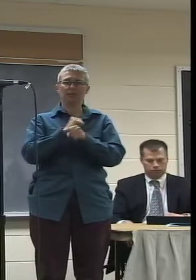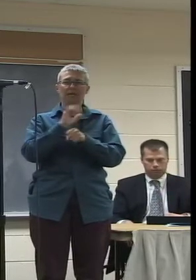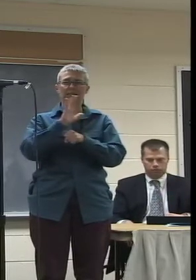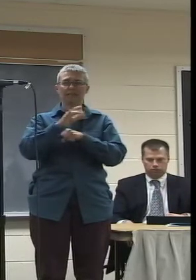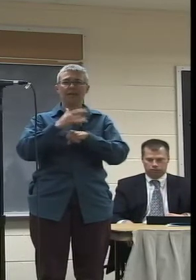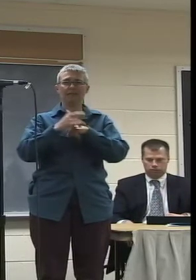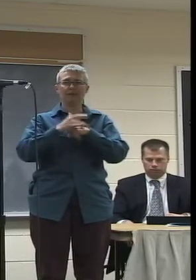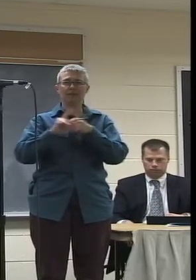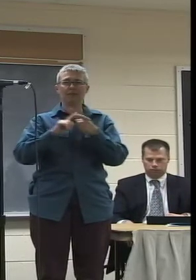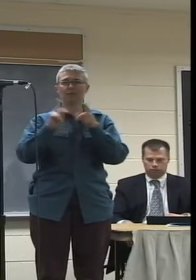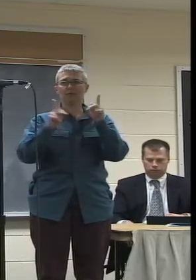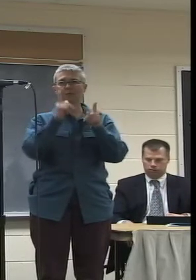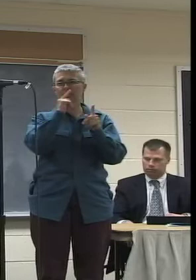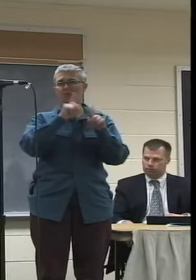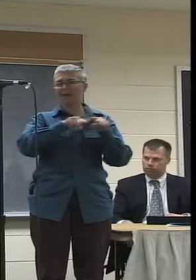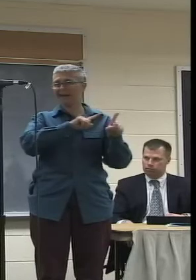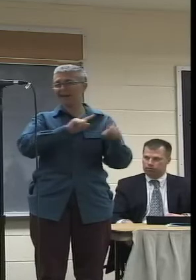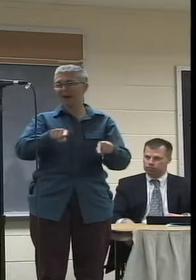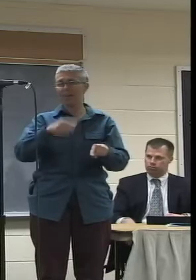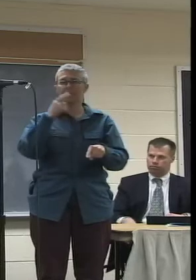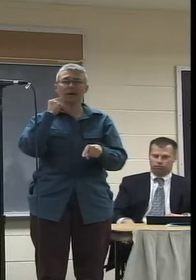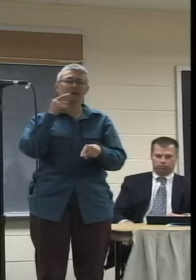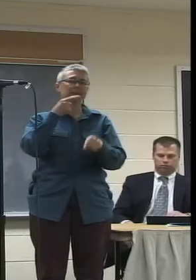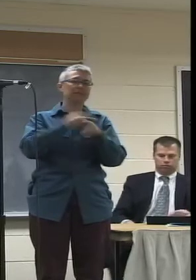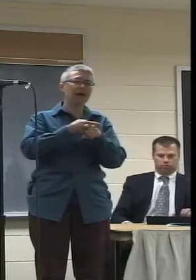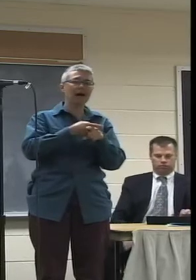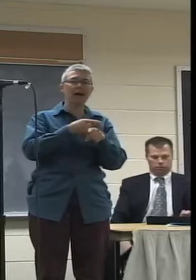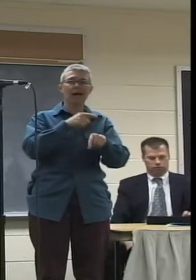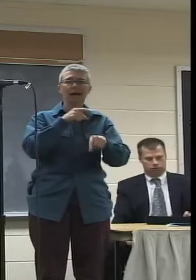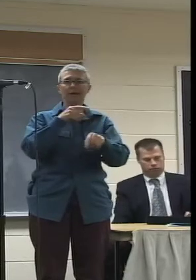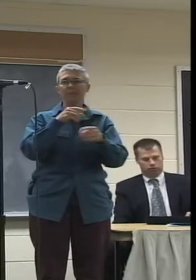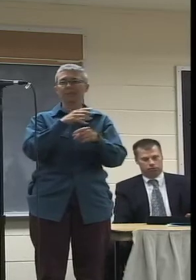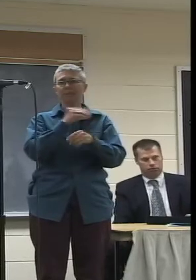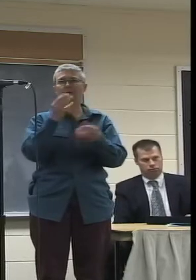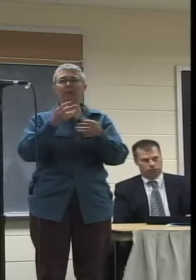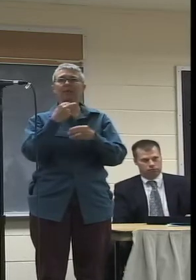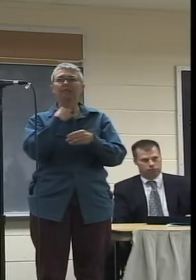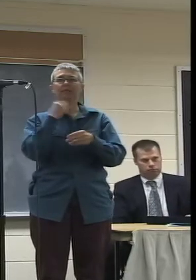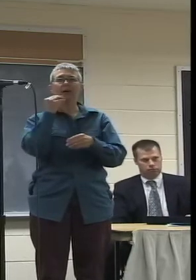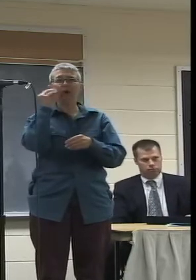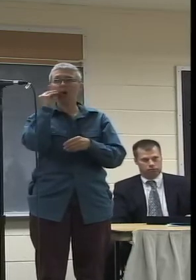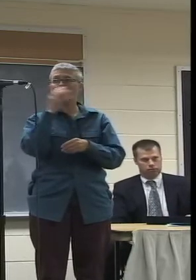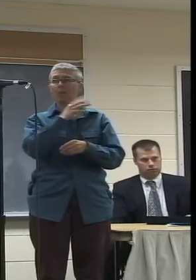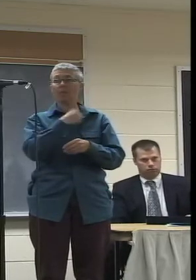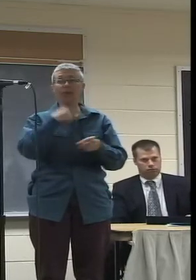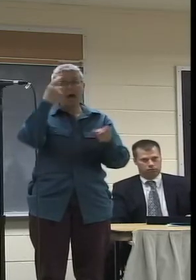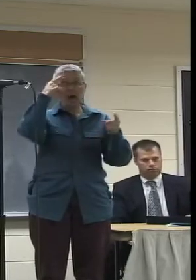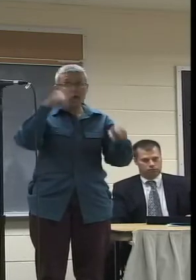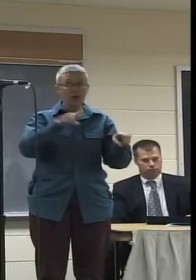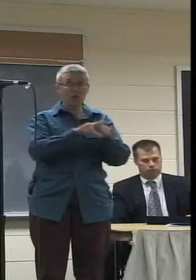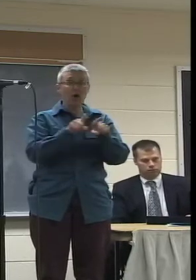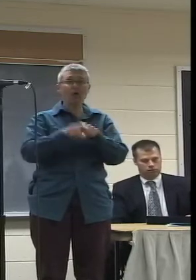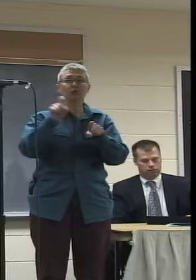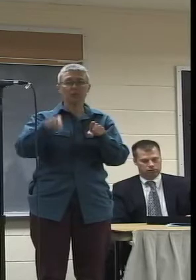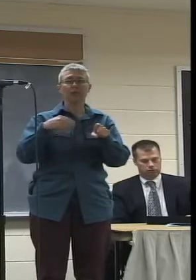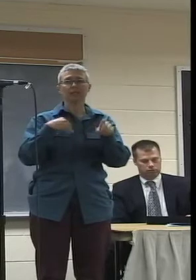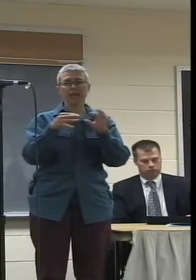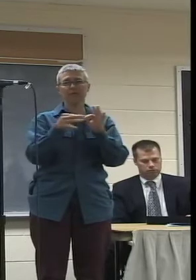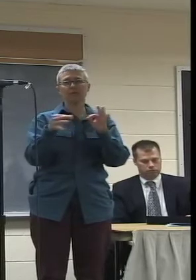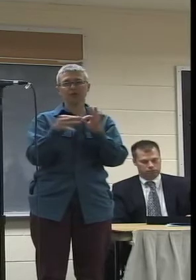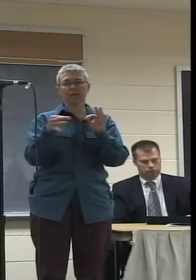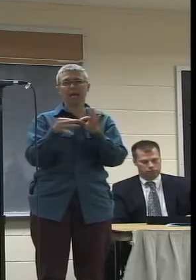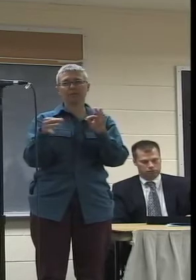meetings in person due to time conflicts or being homebound. And I would agree that we should have the closed caption.